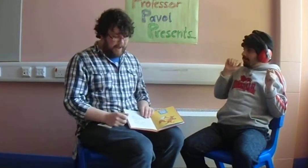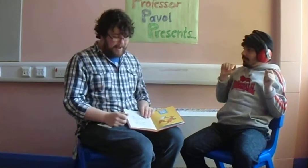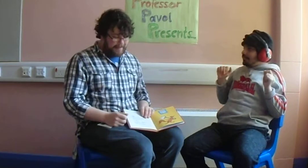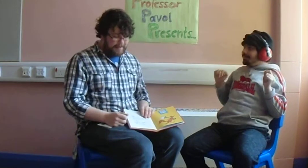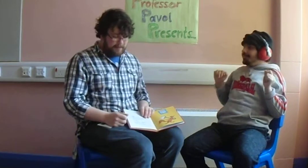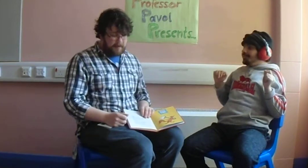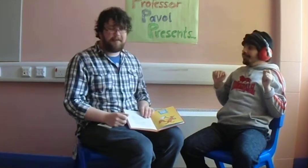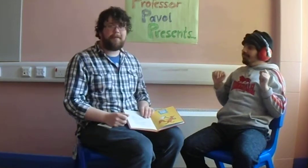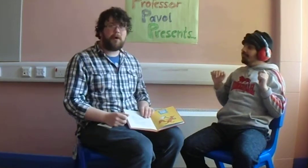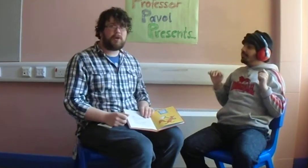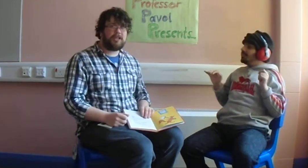extra fox.